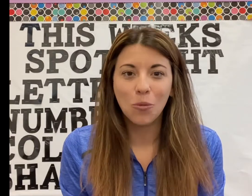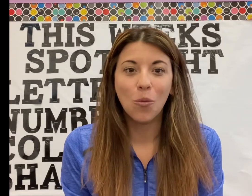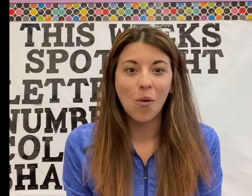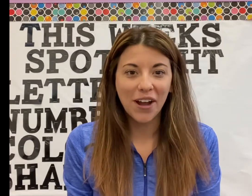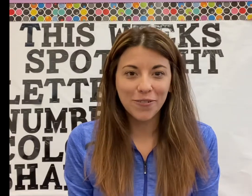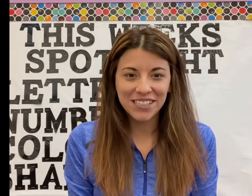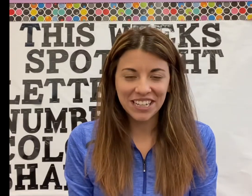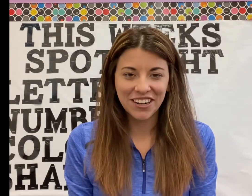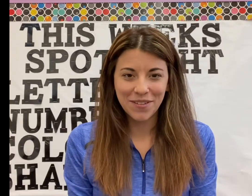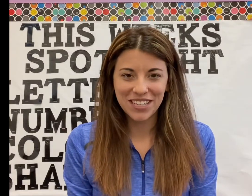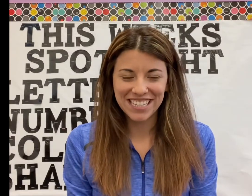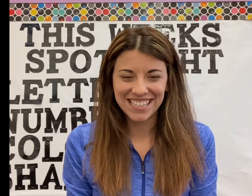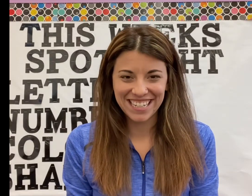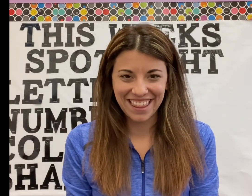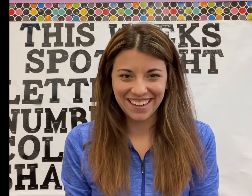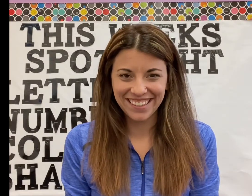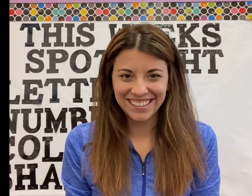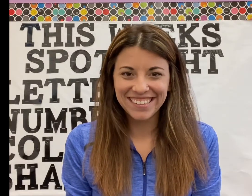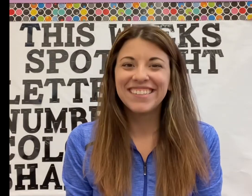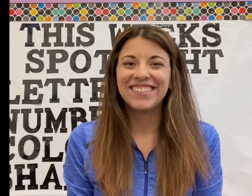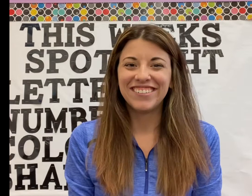why don't we sing our ABCs together. Ready?